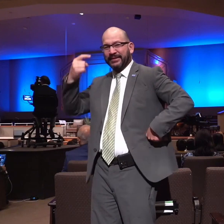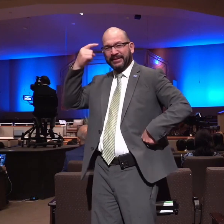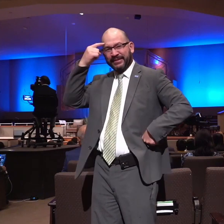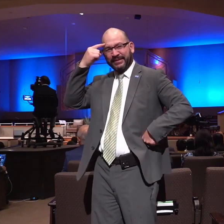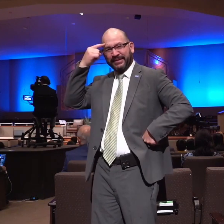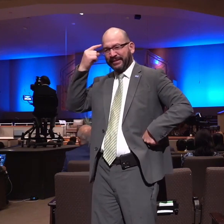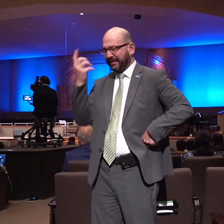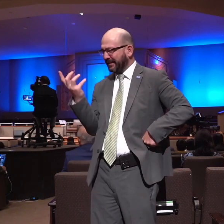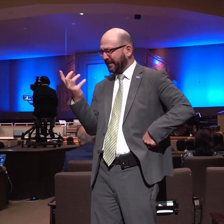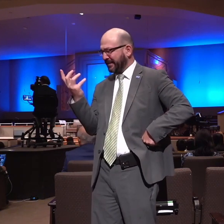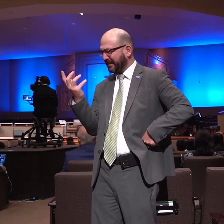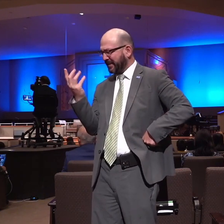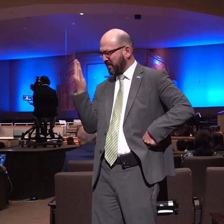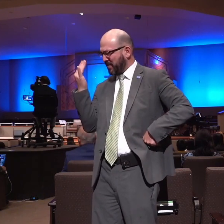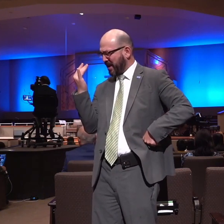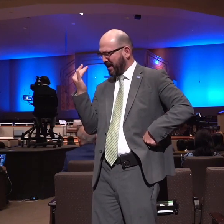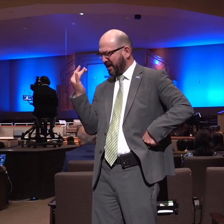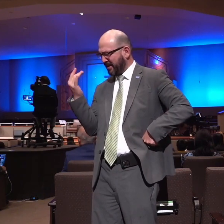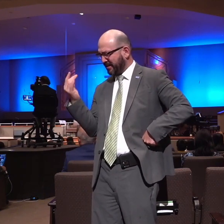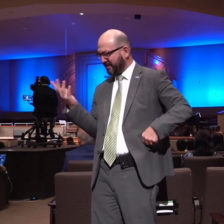or on their teacher